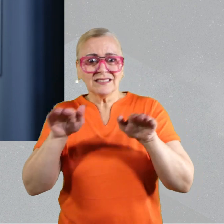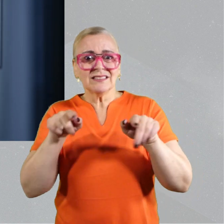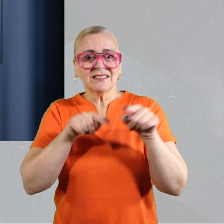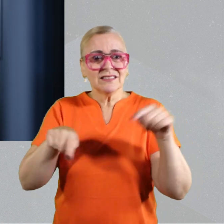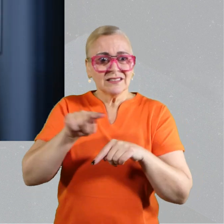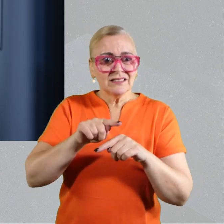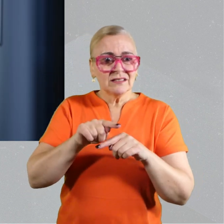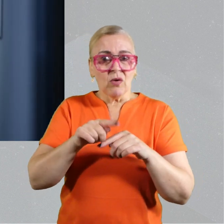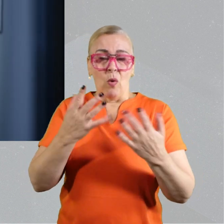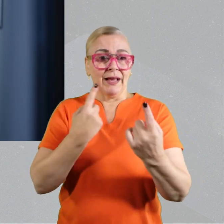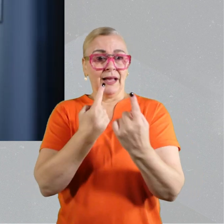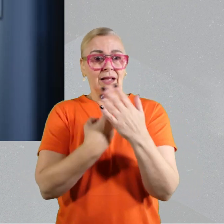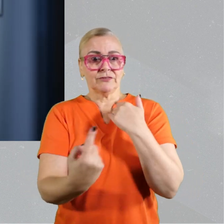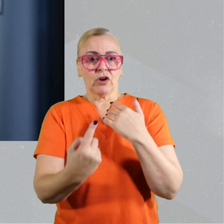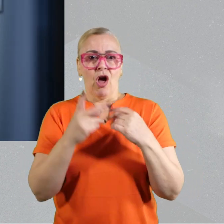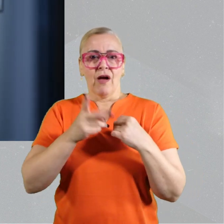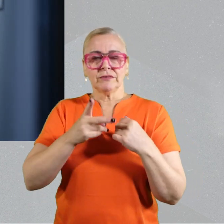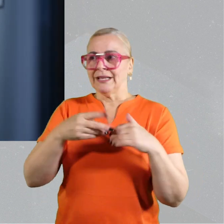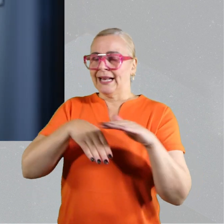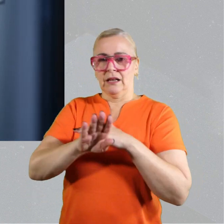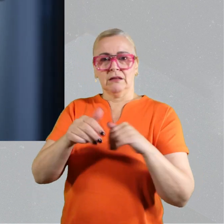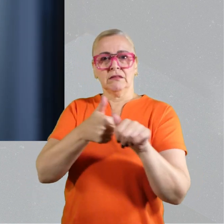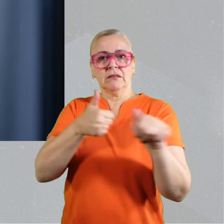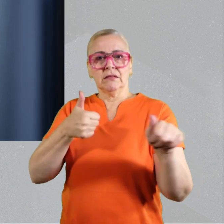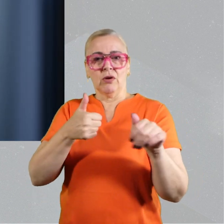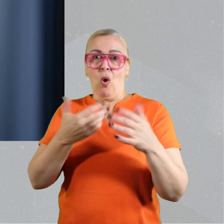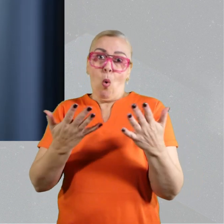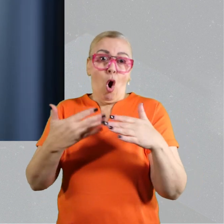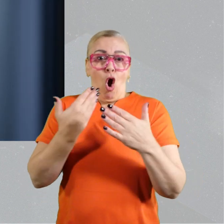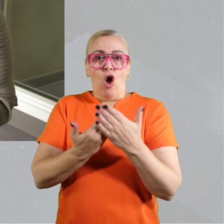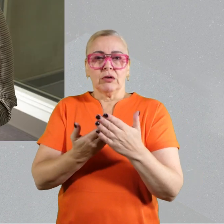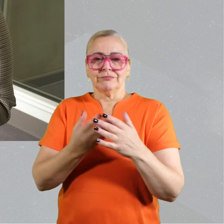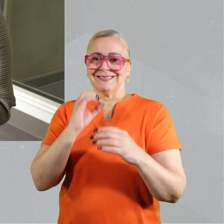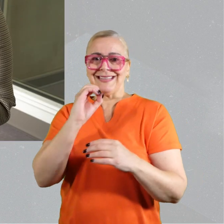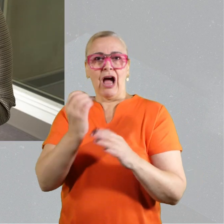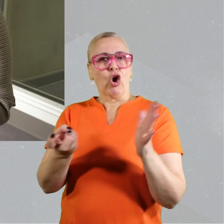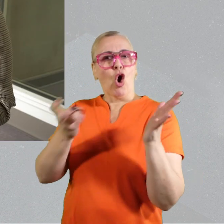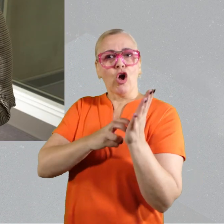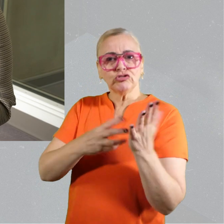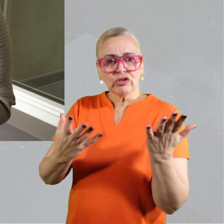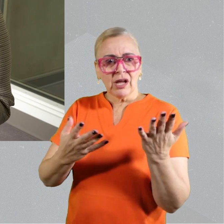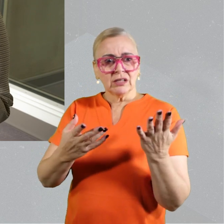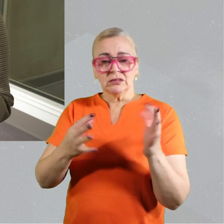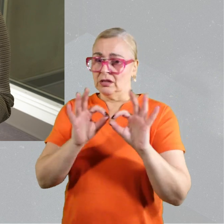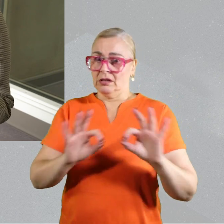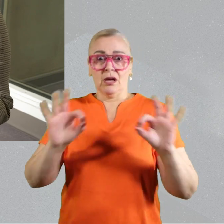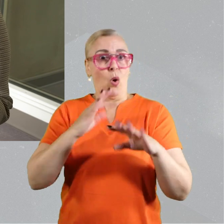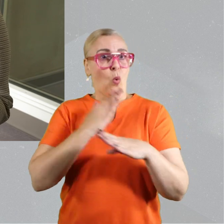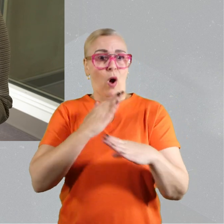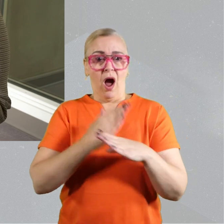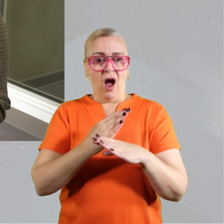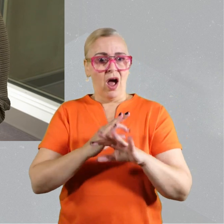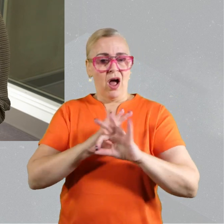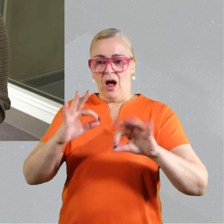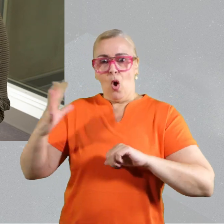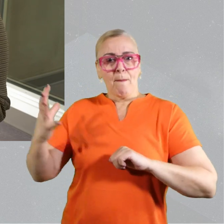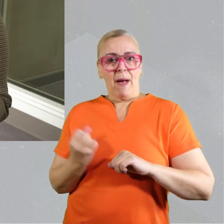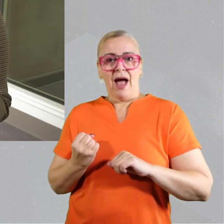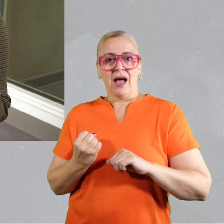shift. If you have individuals who often are in the service industry or on zero contracts where if they don't work, they don't get